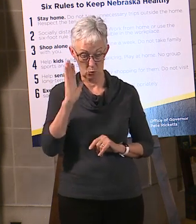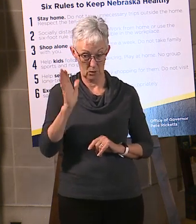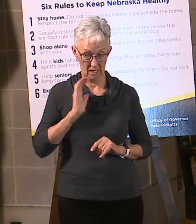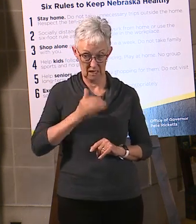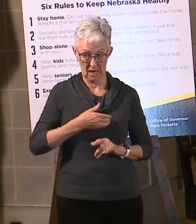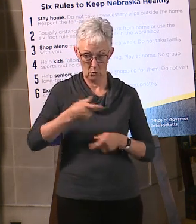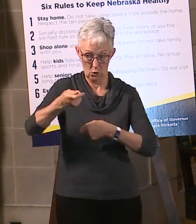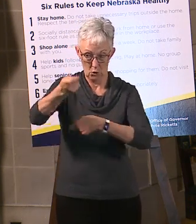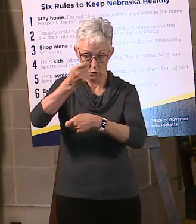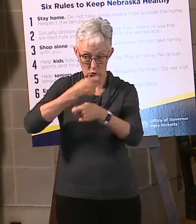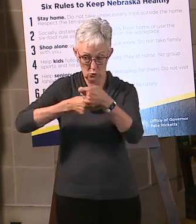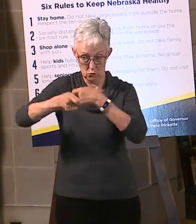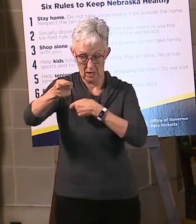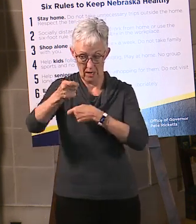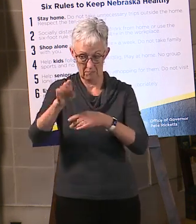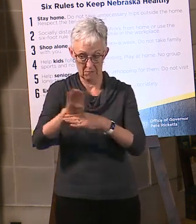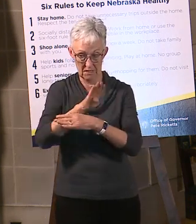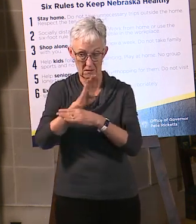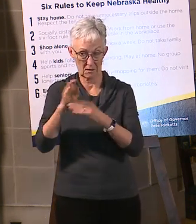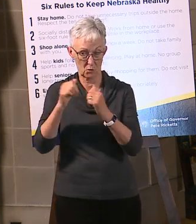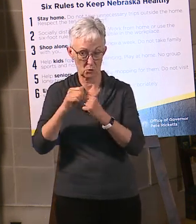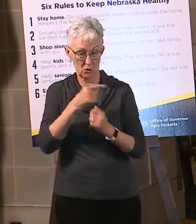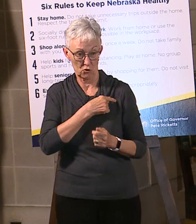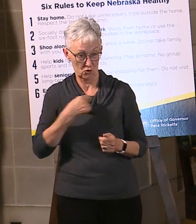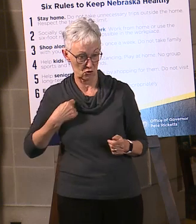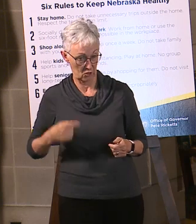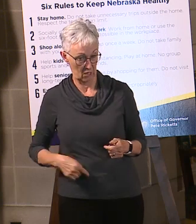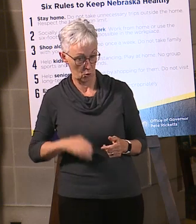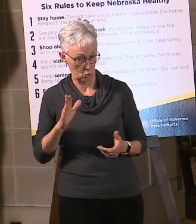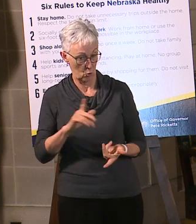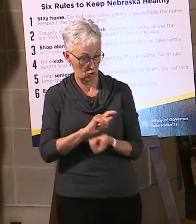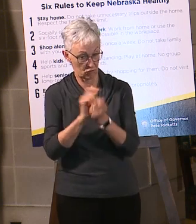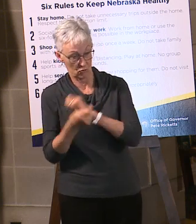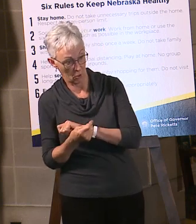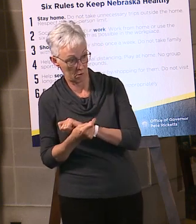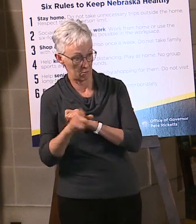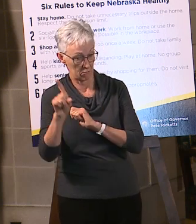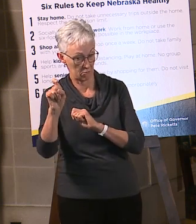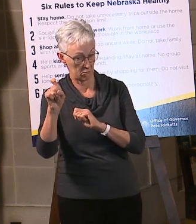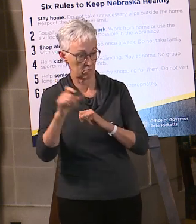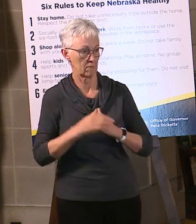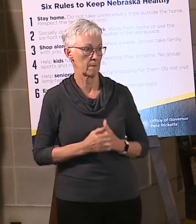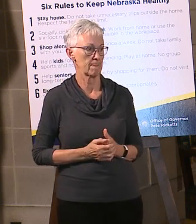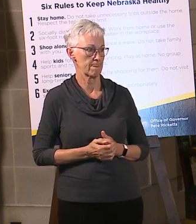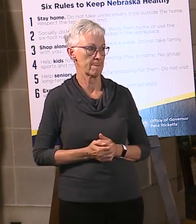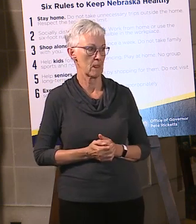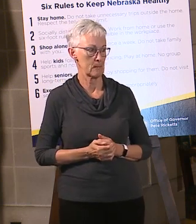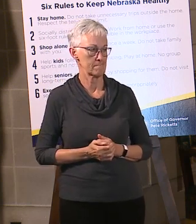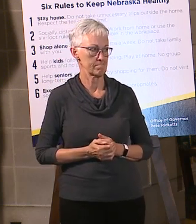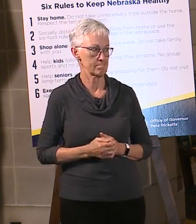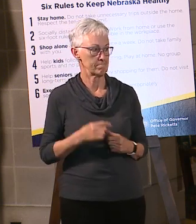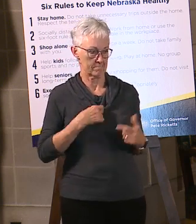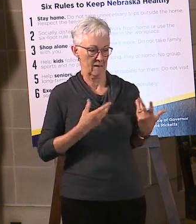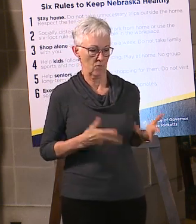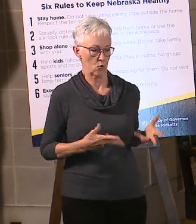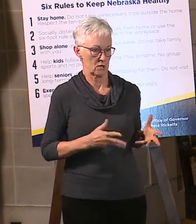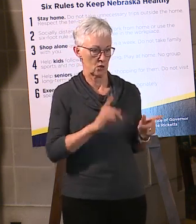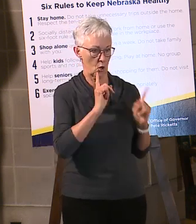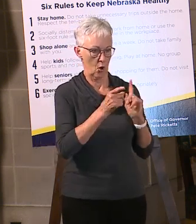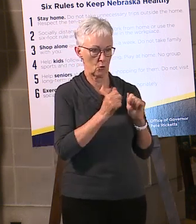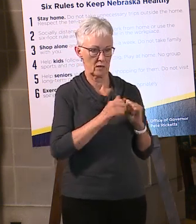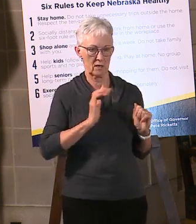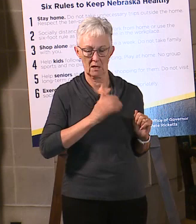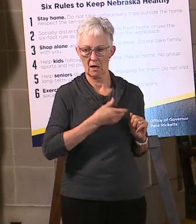statement, early to make a statement on that matter? I'd actually been in conversations with the Office of our U.S. Trade Representative about a month ago,